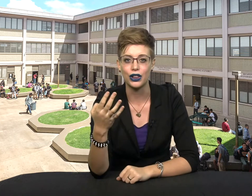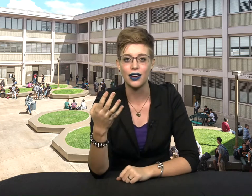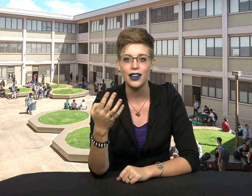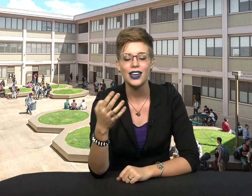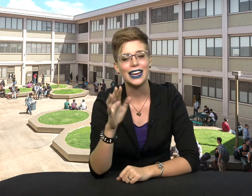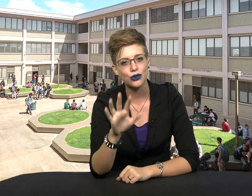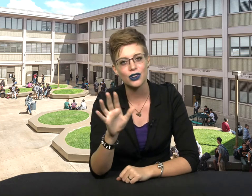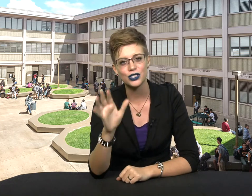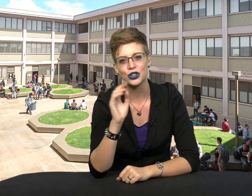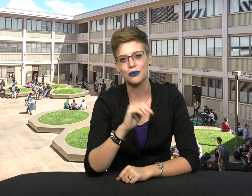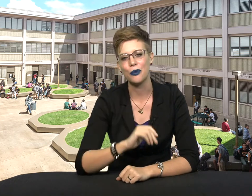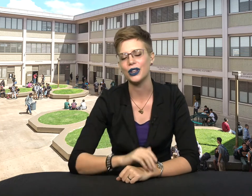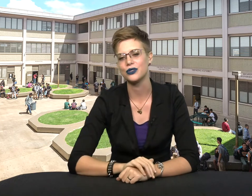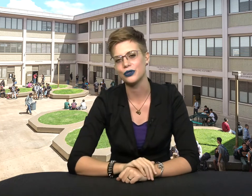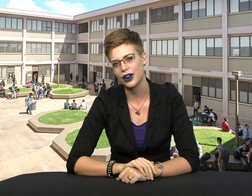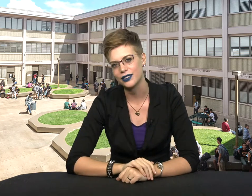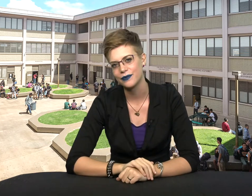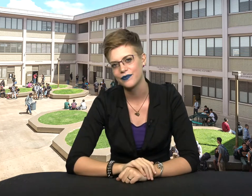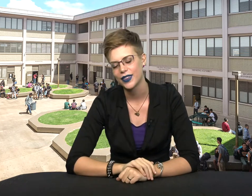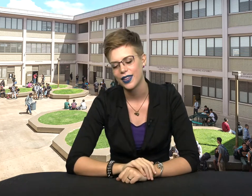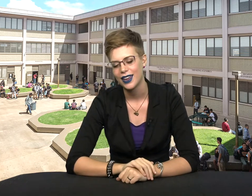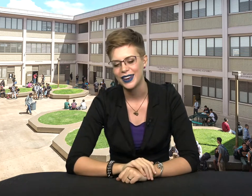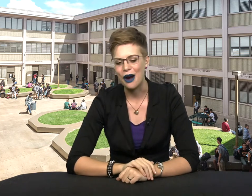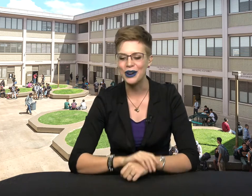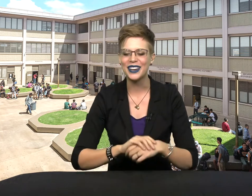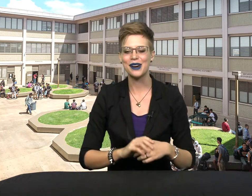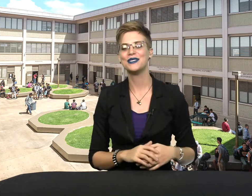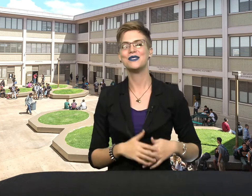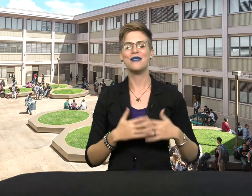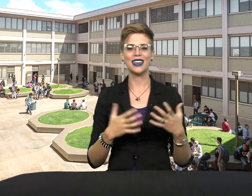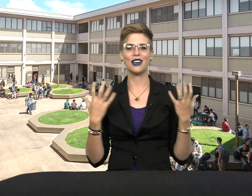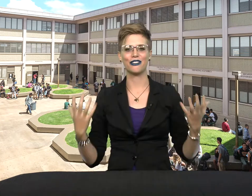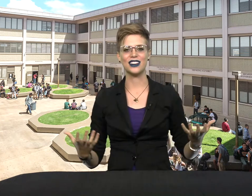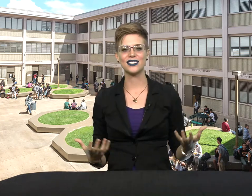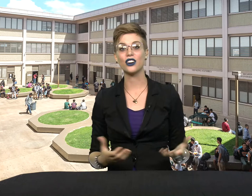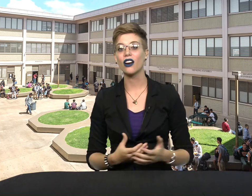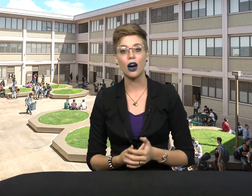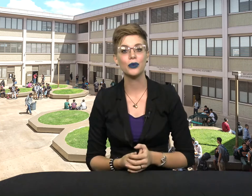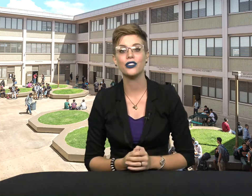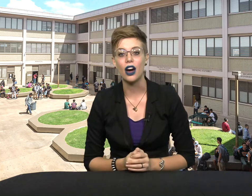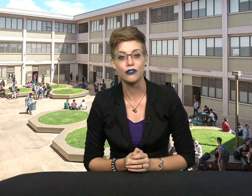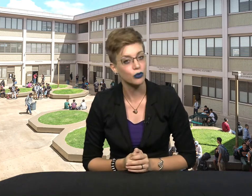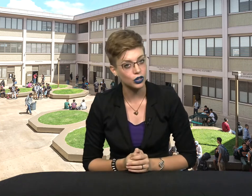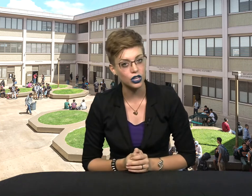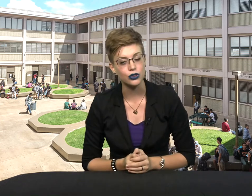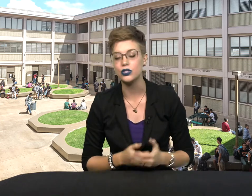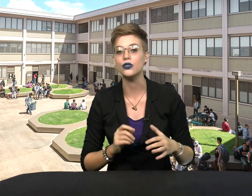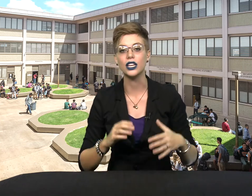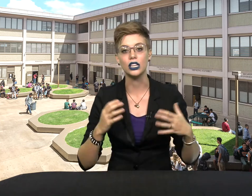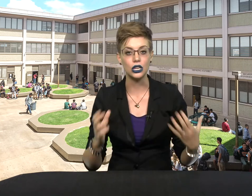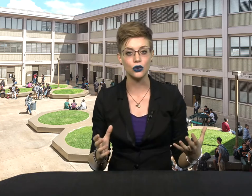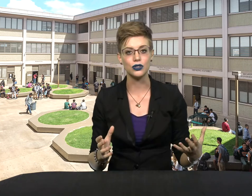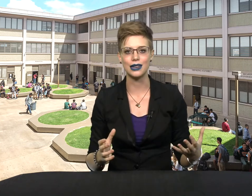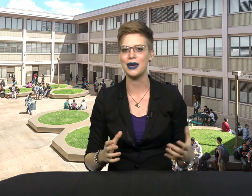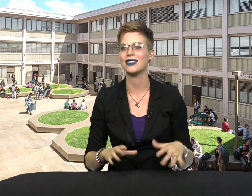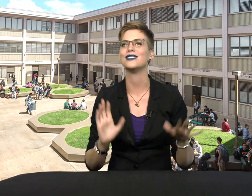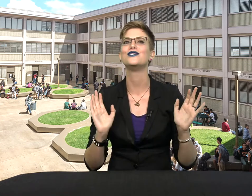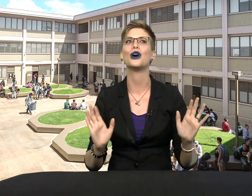in order to turn people into a friend. Now, when it comes to making friends, there are a couple nonverbal cues you can use that make this so